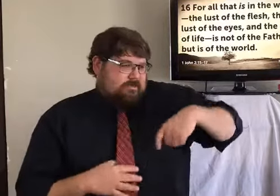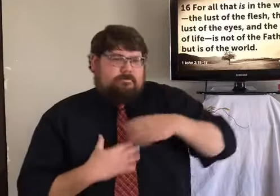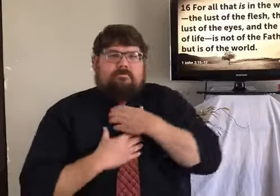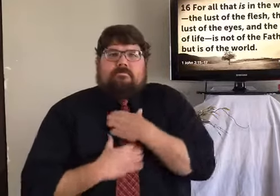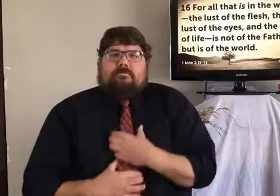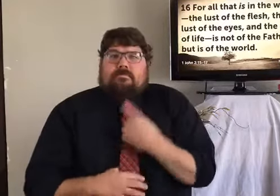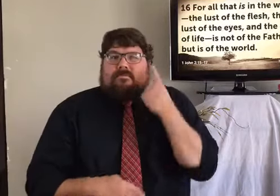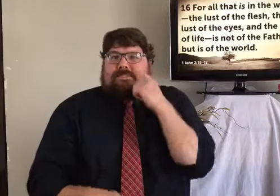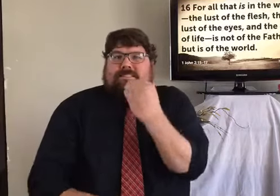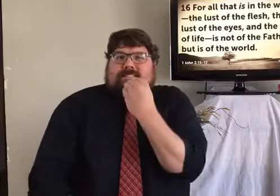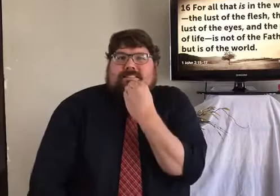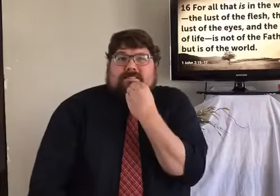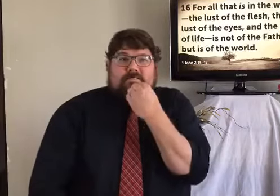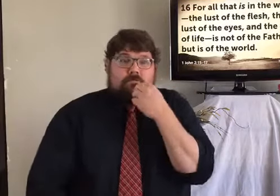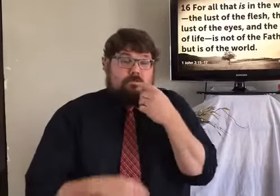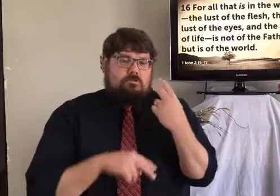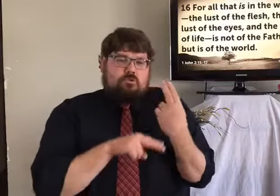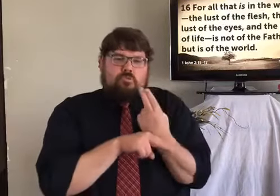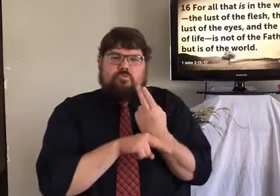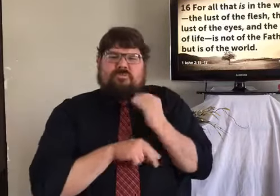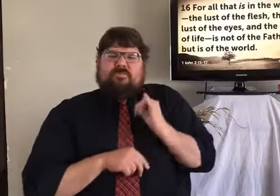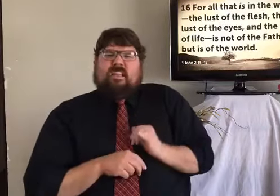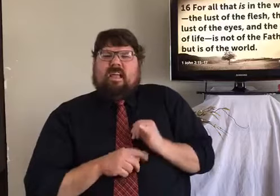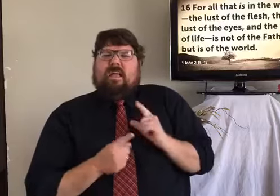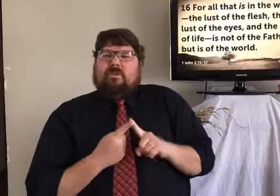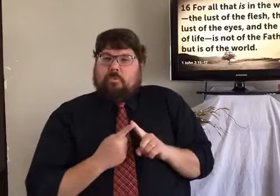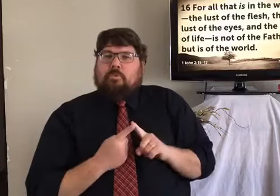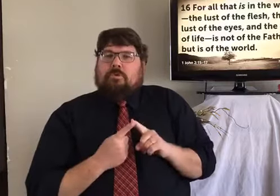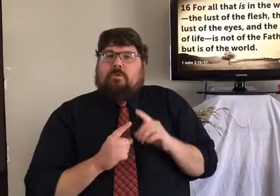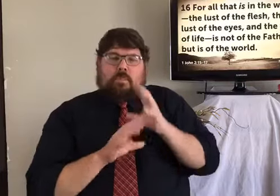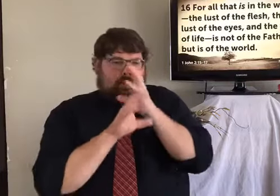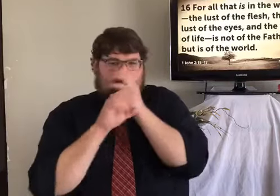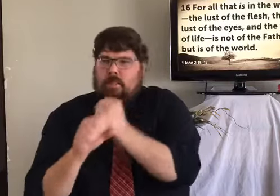appealing to Jesus' fleshly needs, his need to eat.